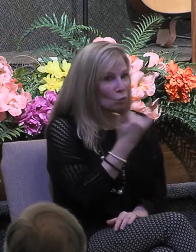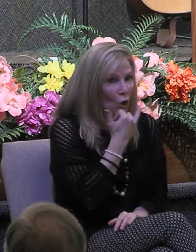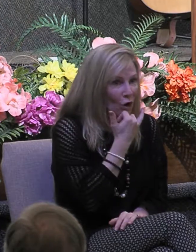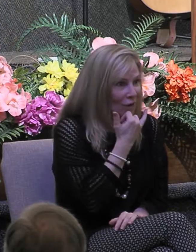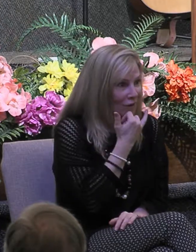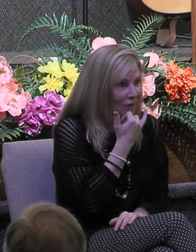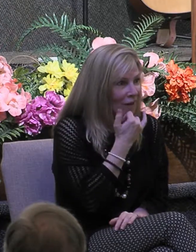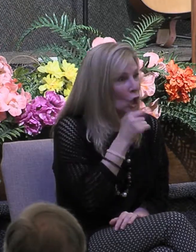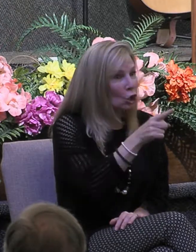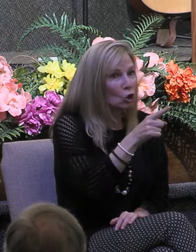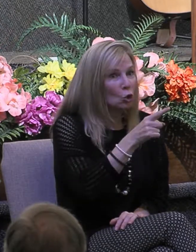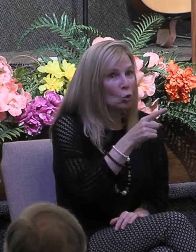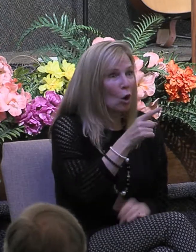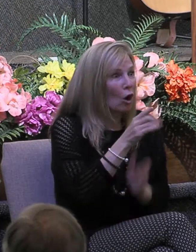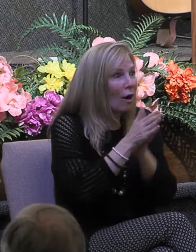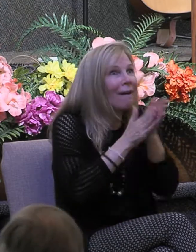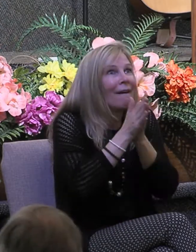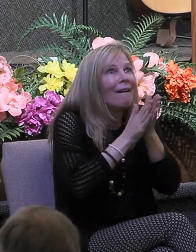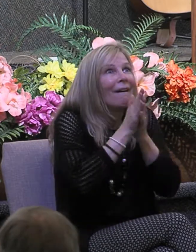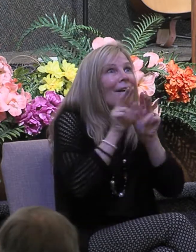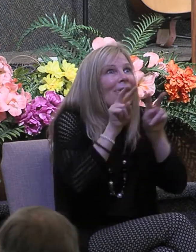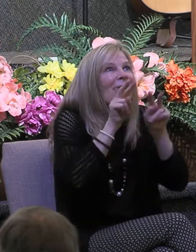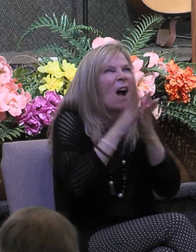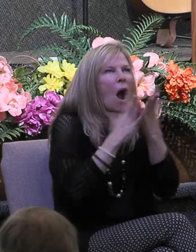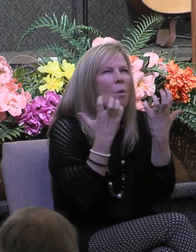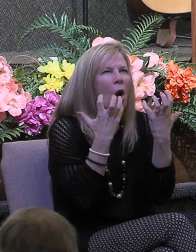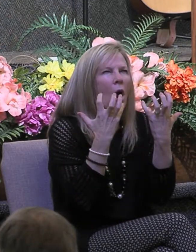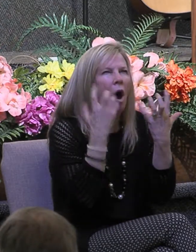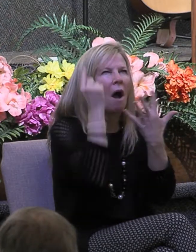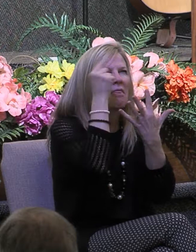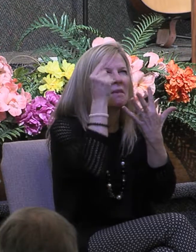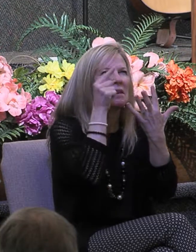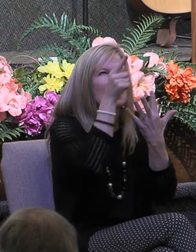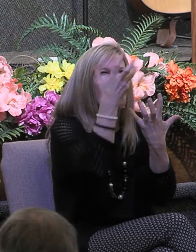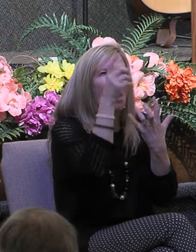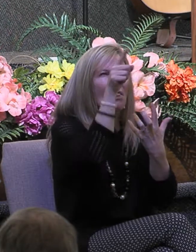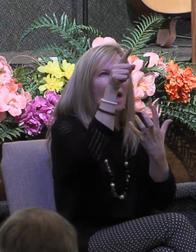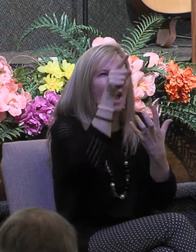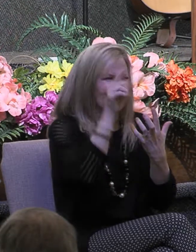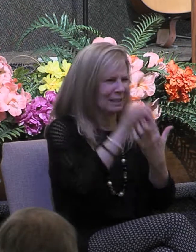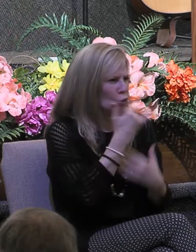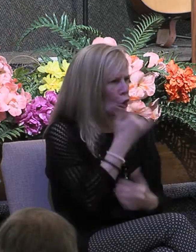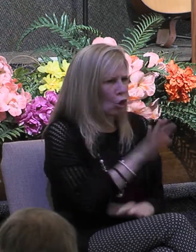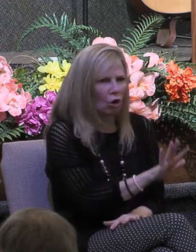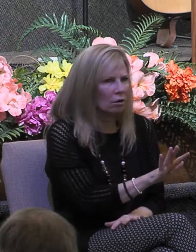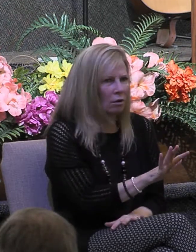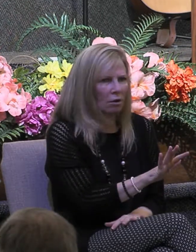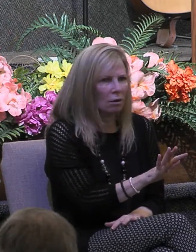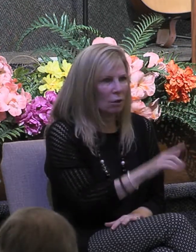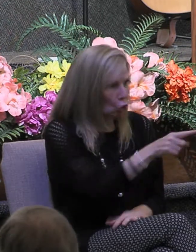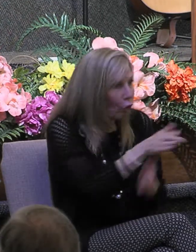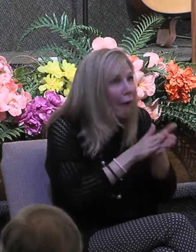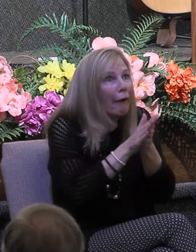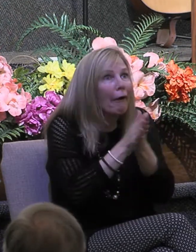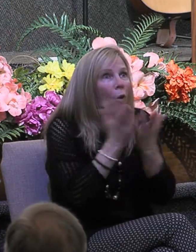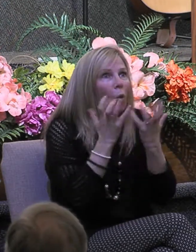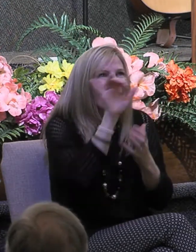That's what's so wrong about your approach. That's why Paul continues this verse